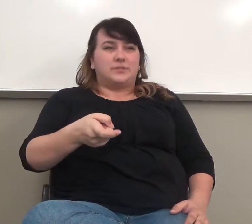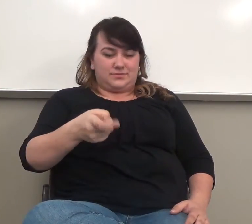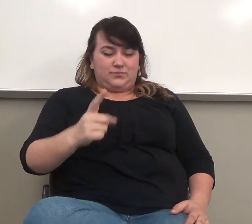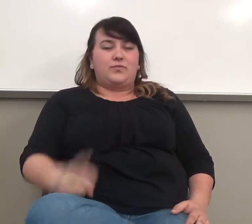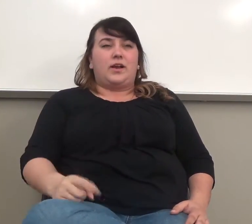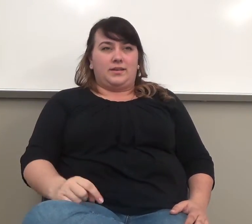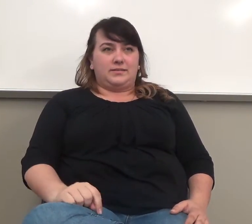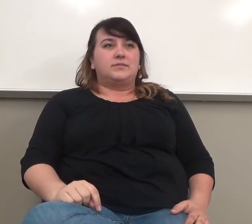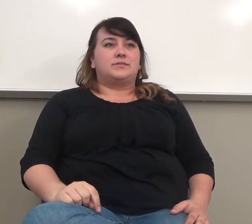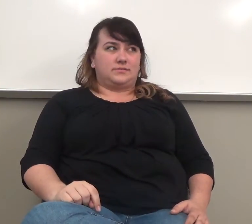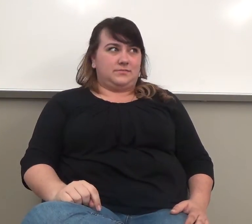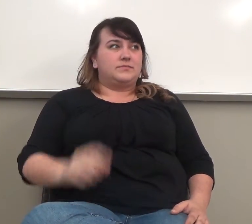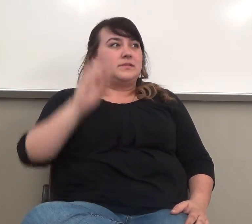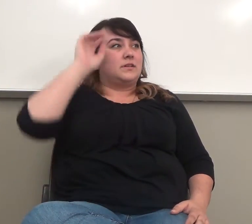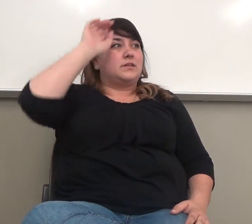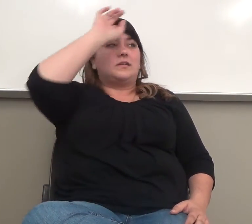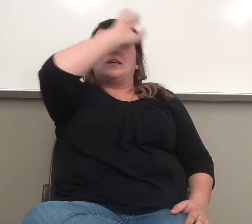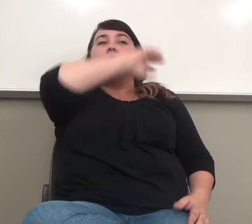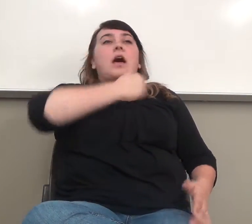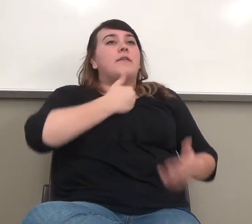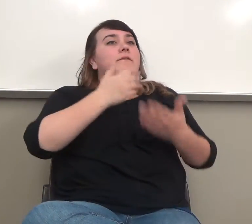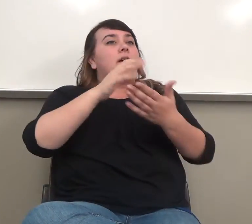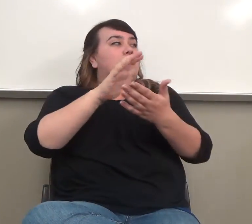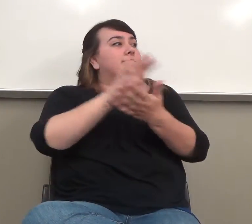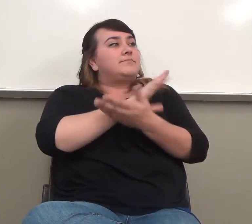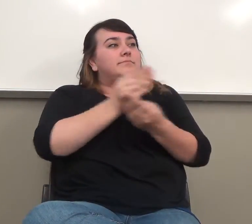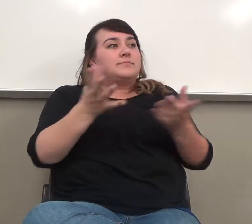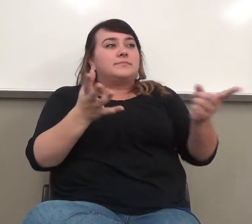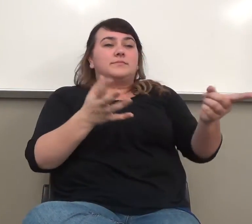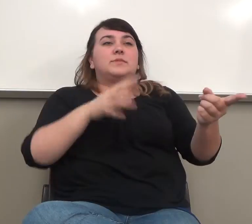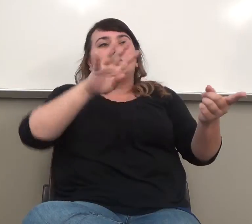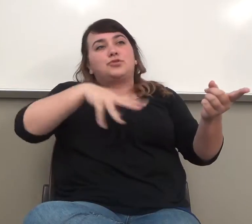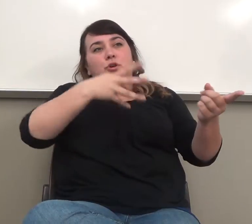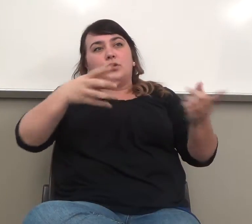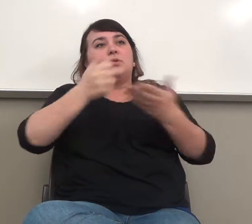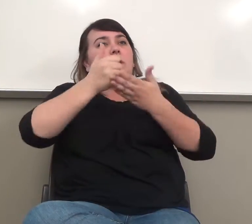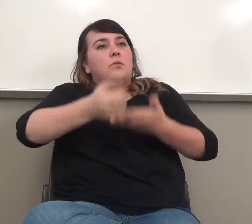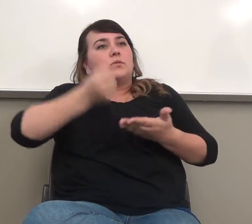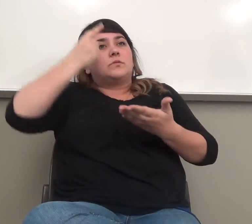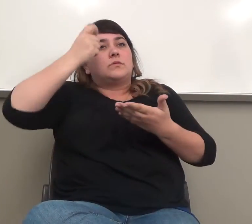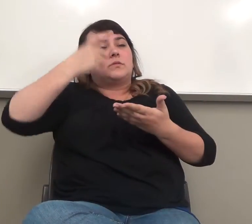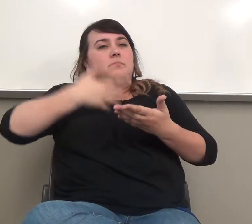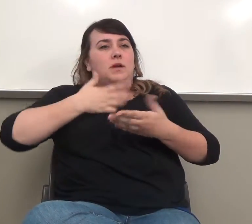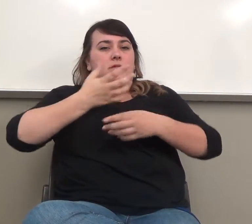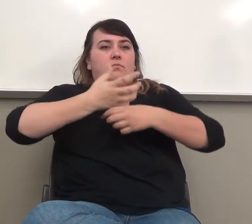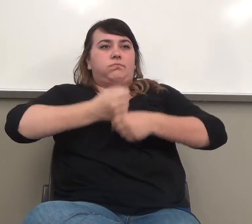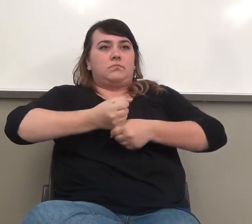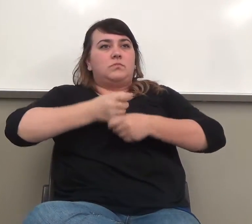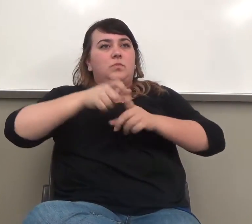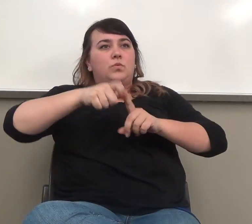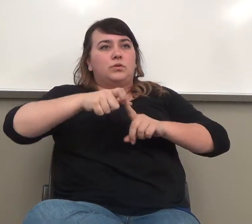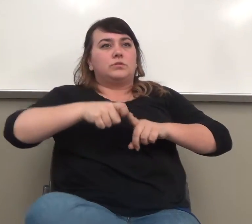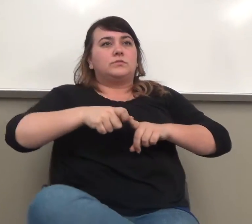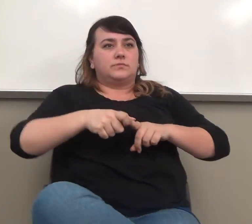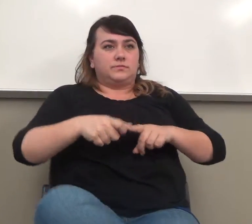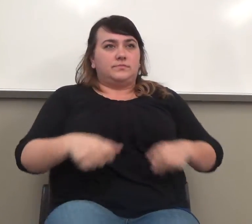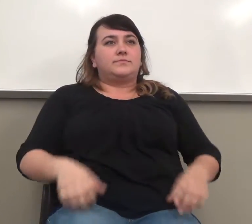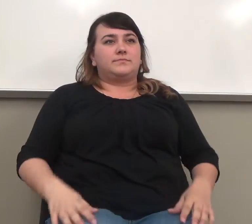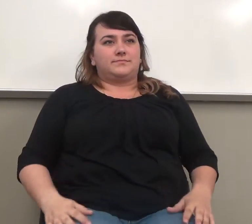good. I do have a little handy-dandy chart to help you, okay, sort this